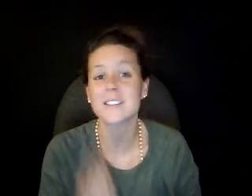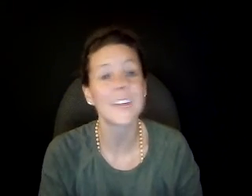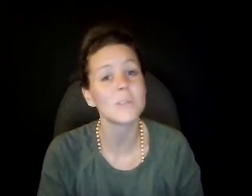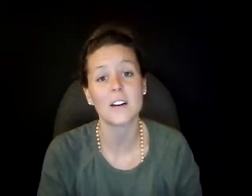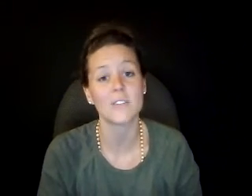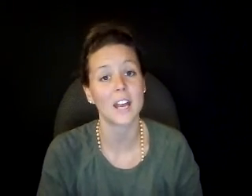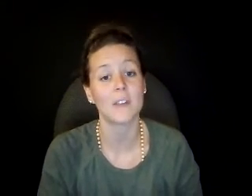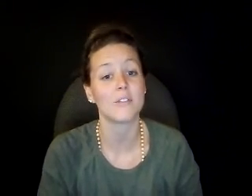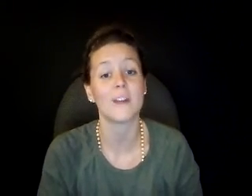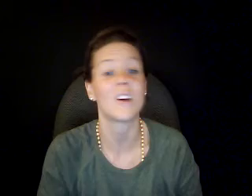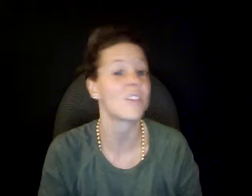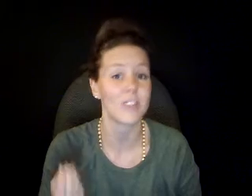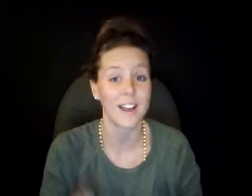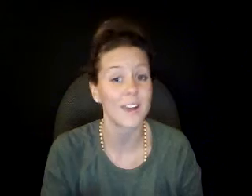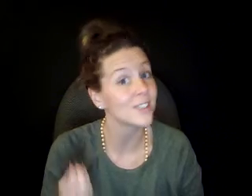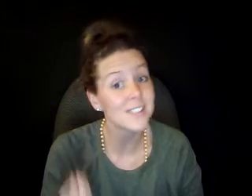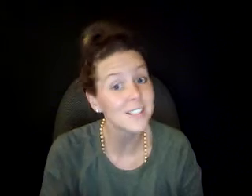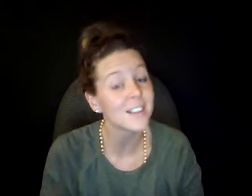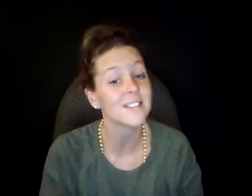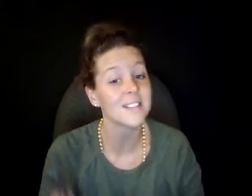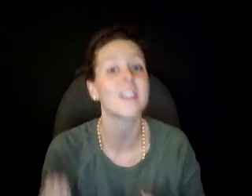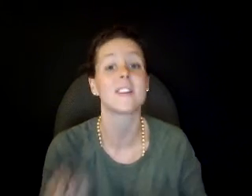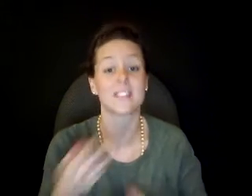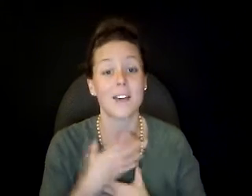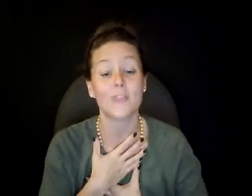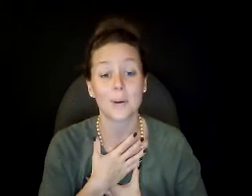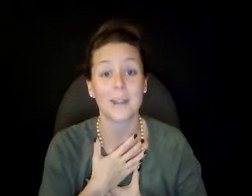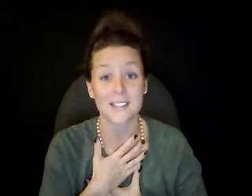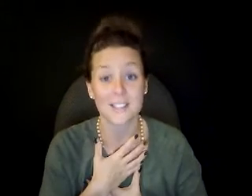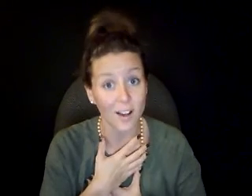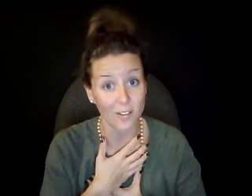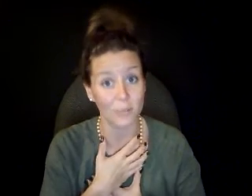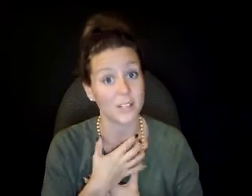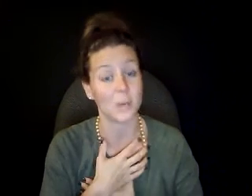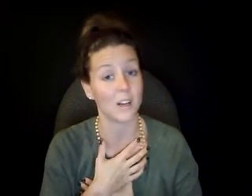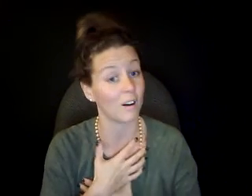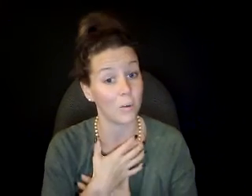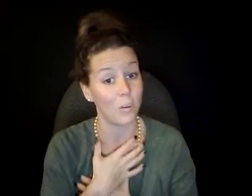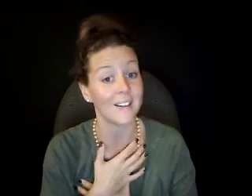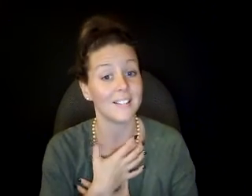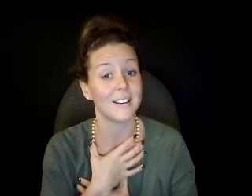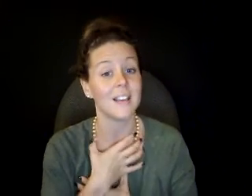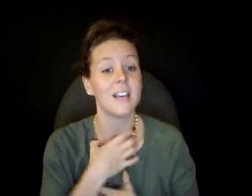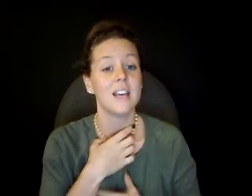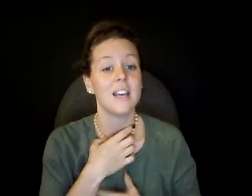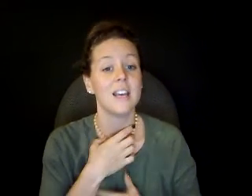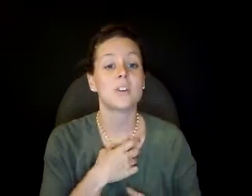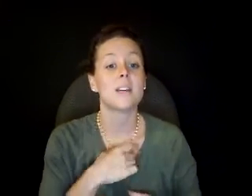same love that I have for my Father that I have for His Son, and thus have for myself, because we are all one. And so it